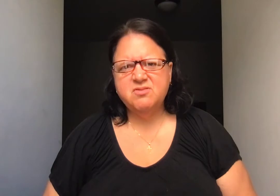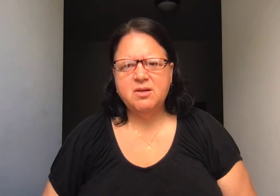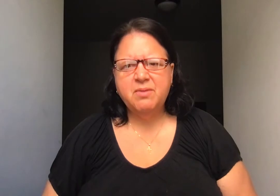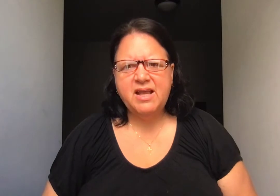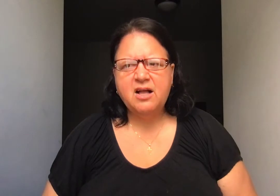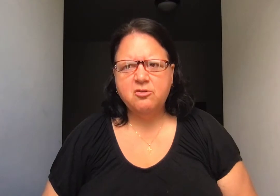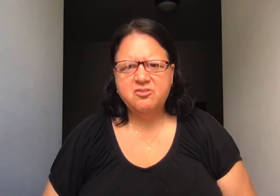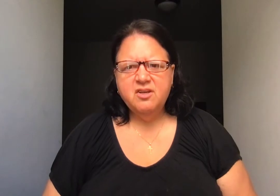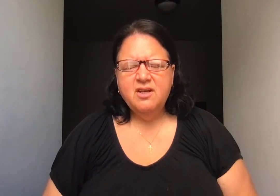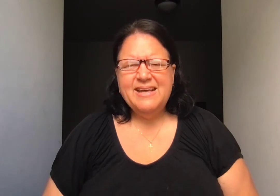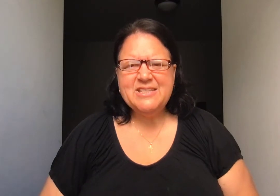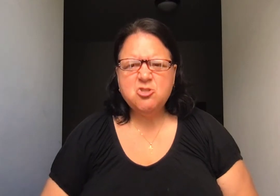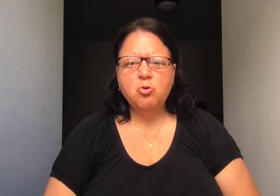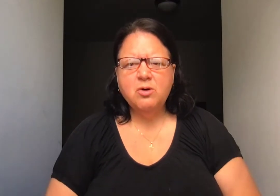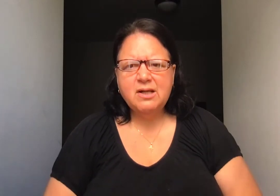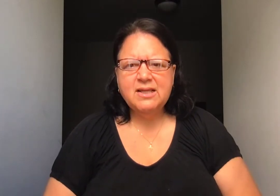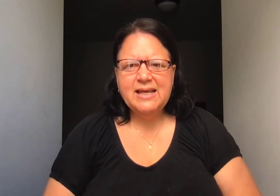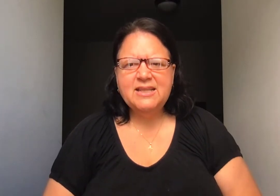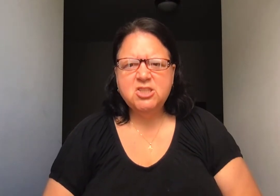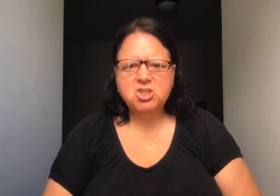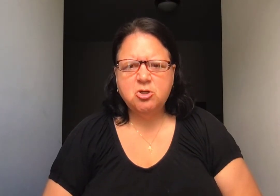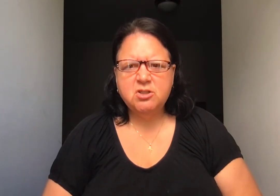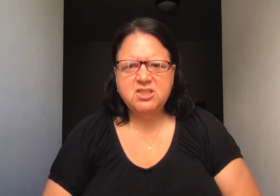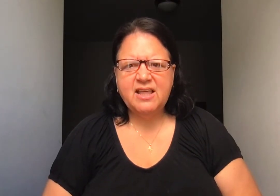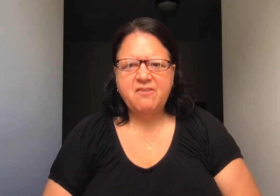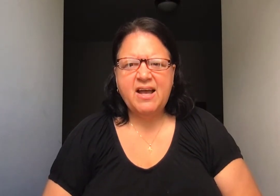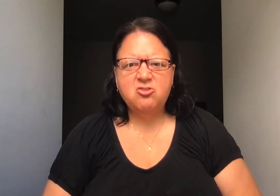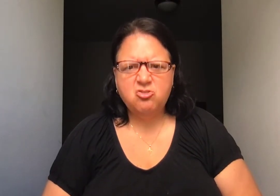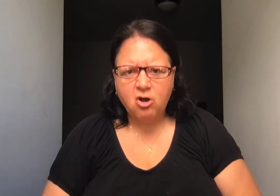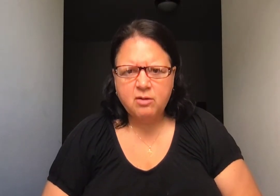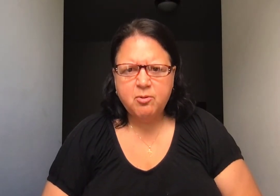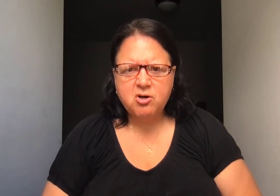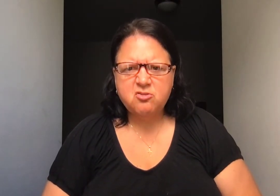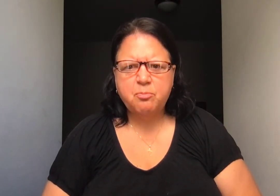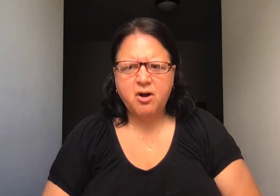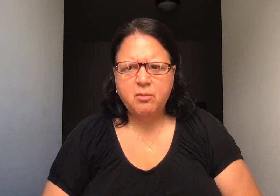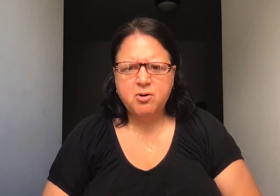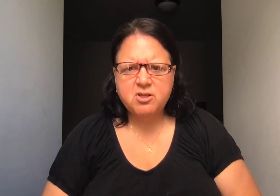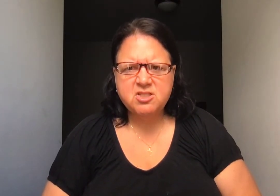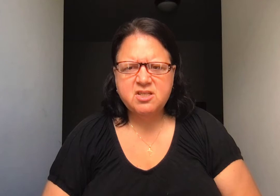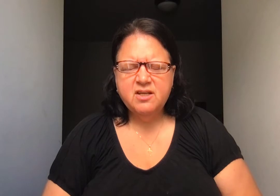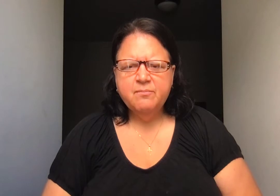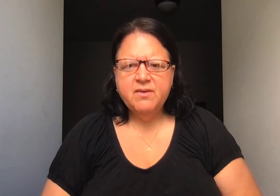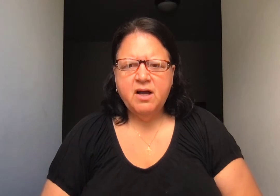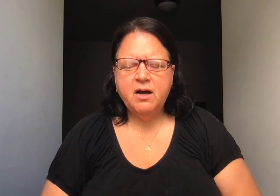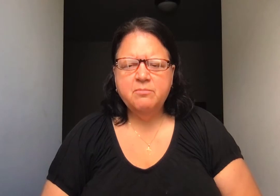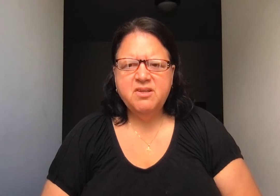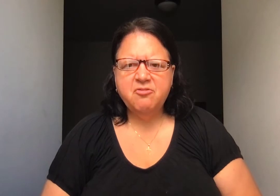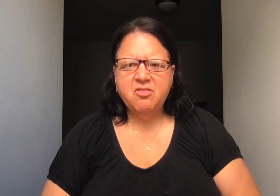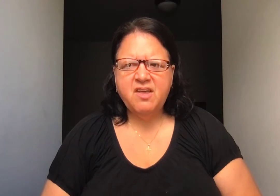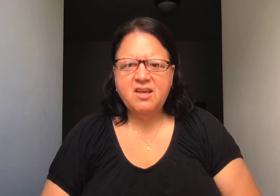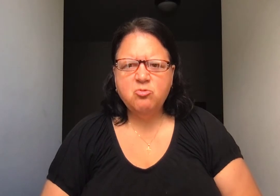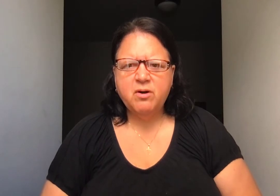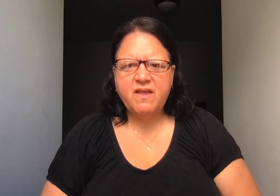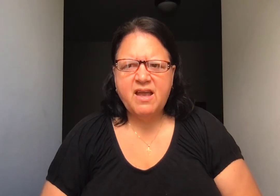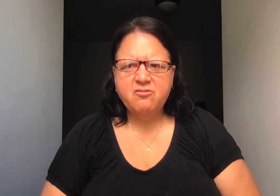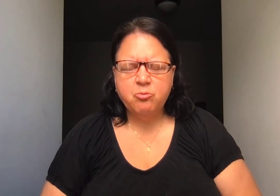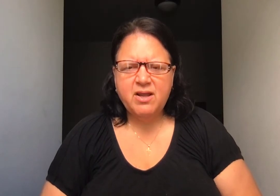somebody else. Historically in the church, they've had songbooks, prayer books, different things where they have written